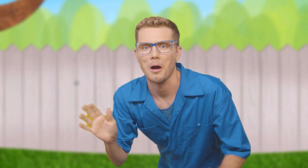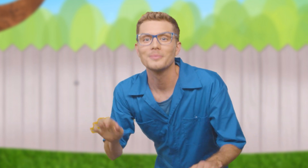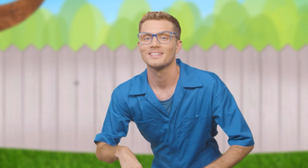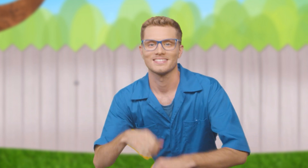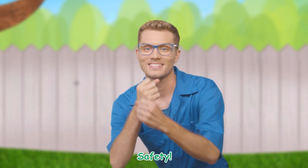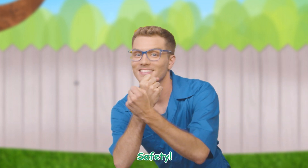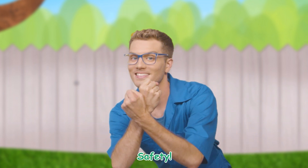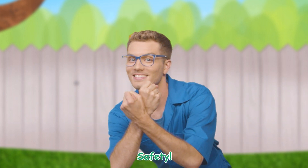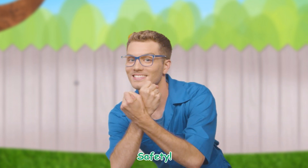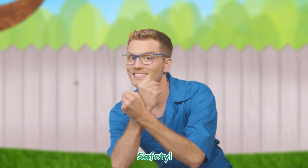Safety